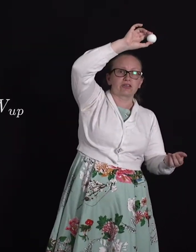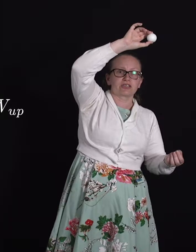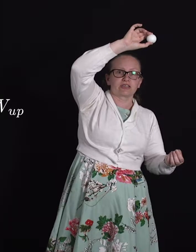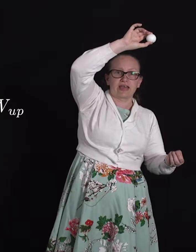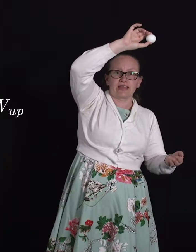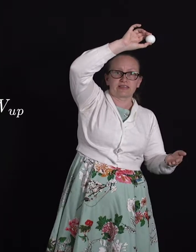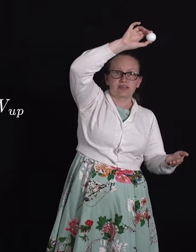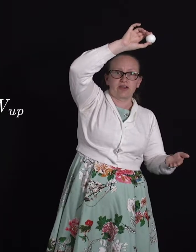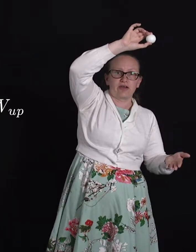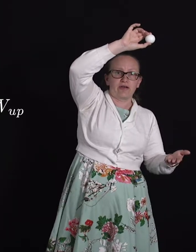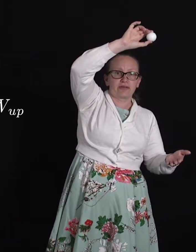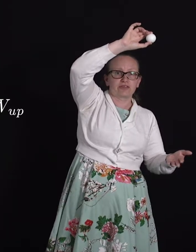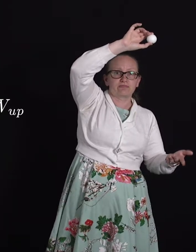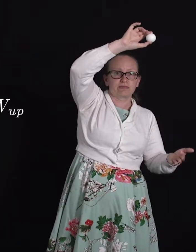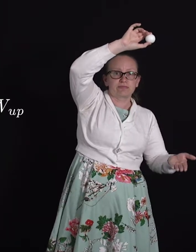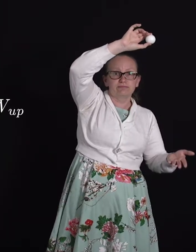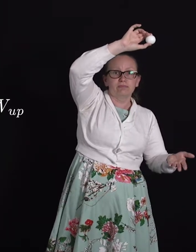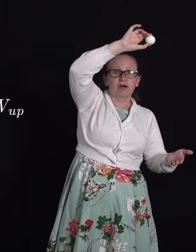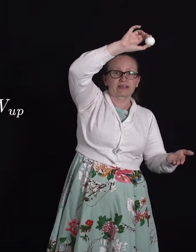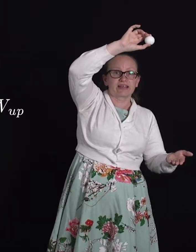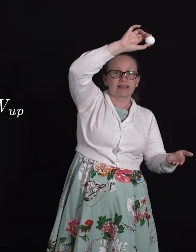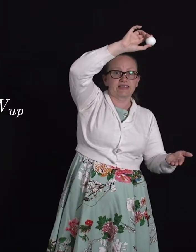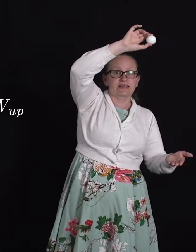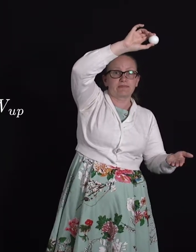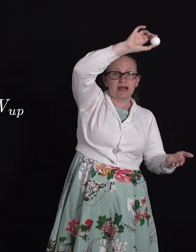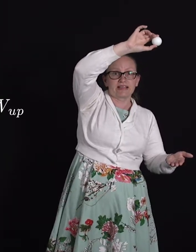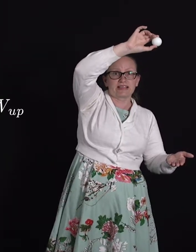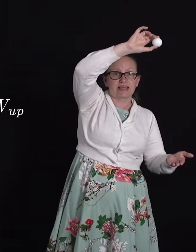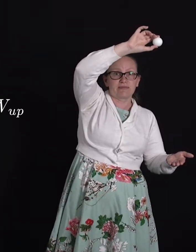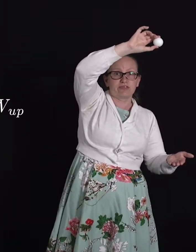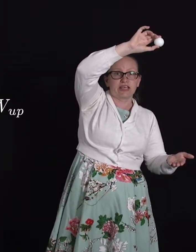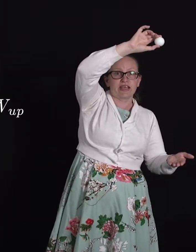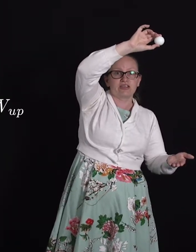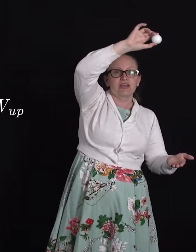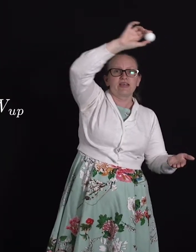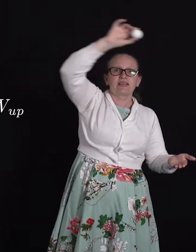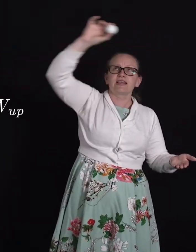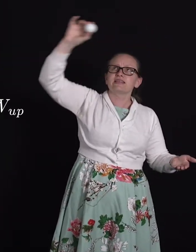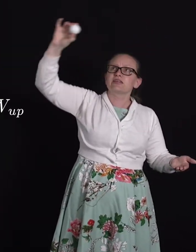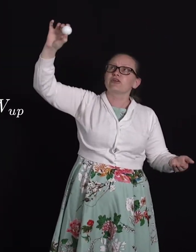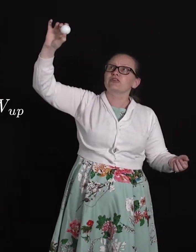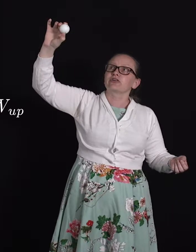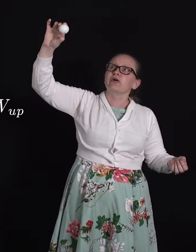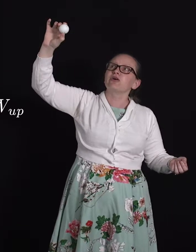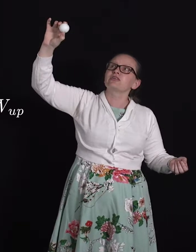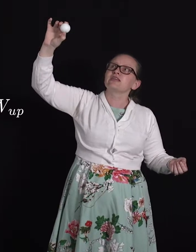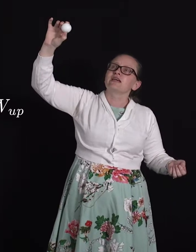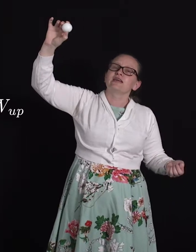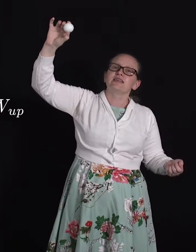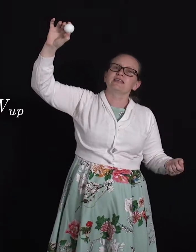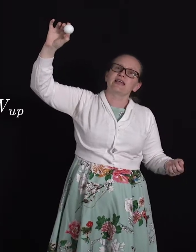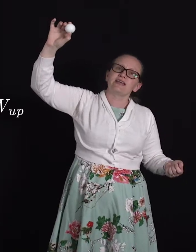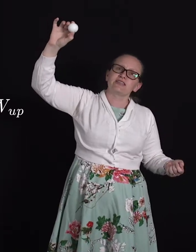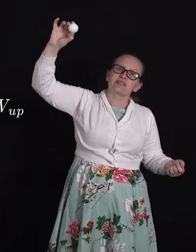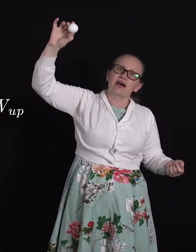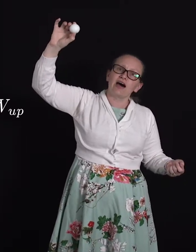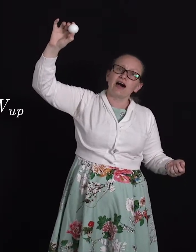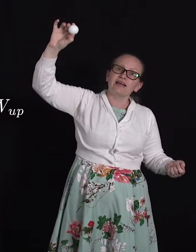that the work done is minus mgh then as it goes across in this case the height